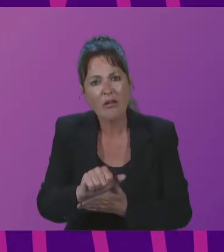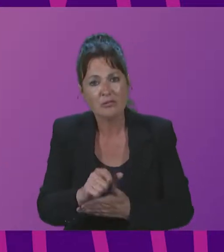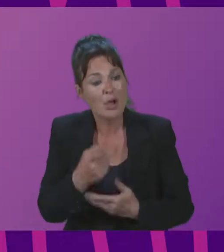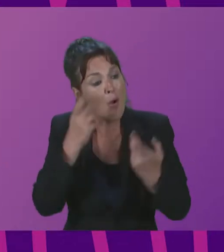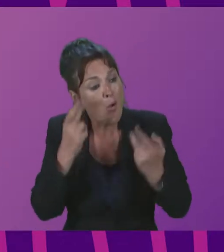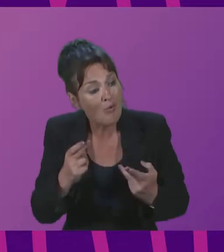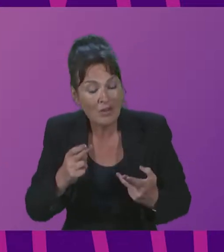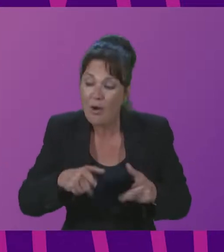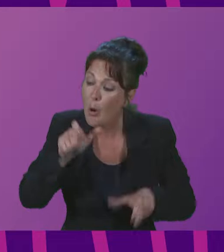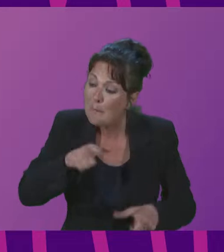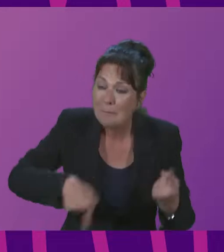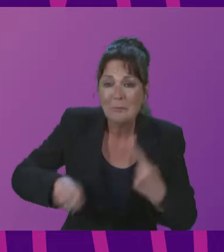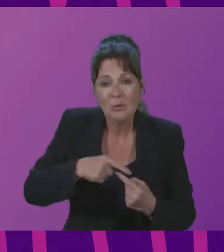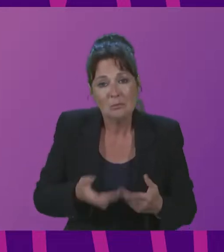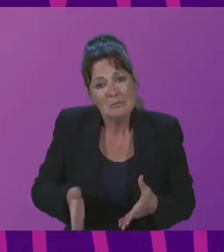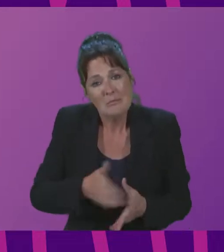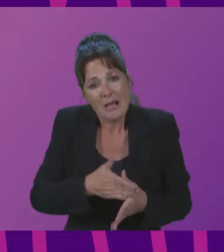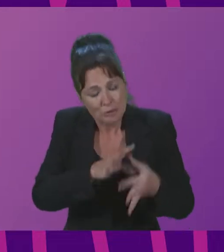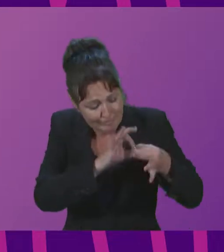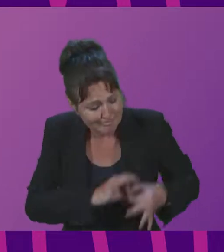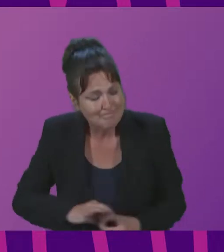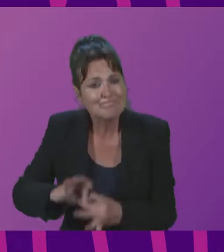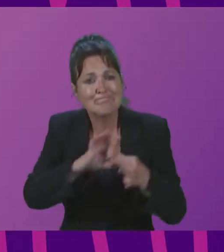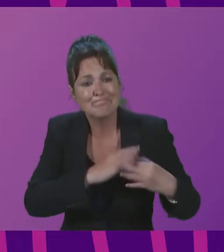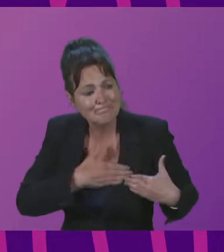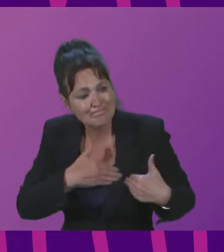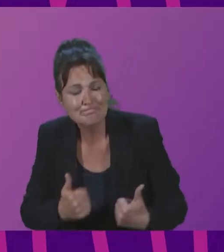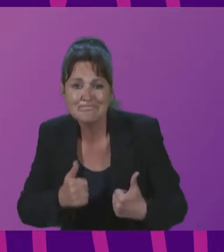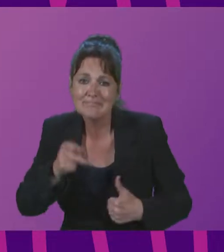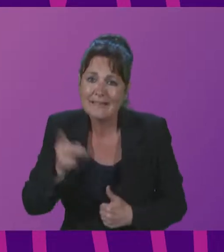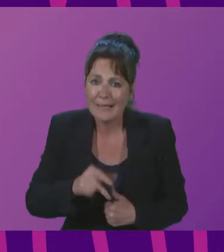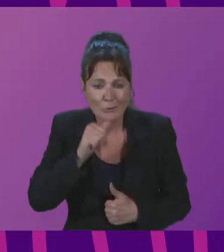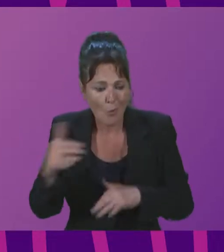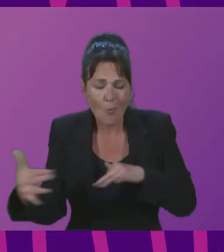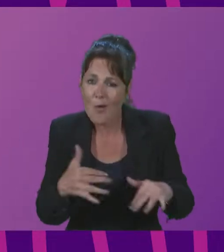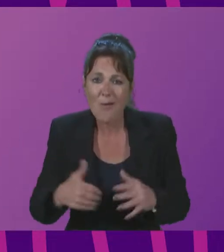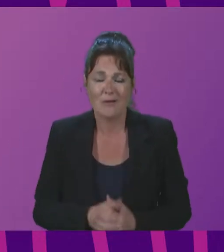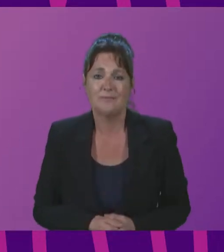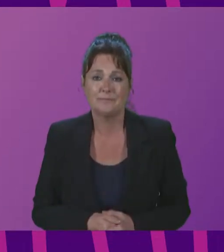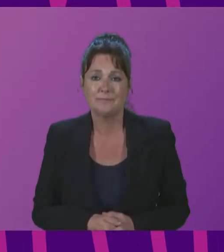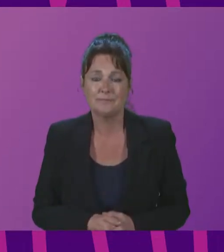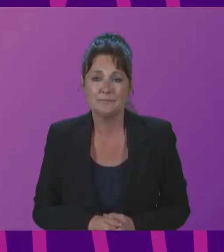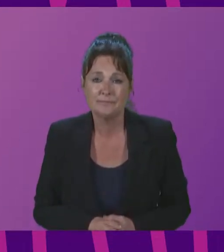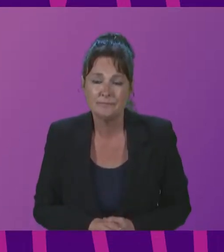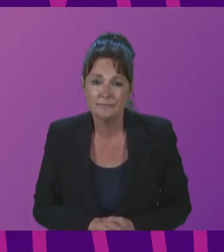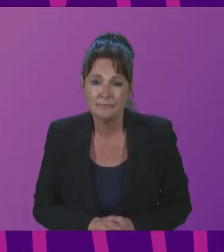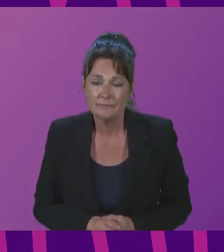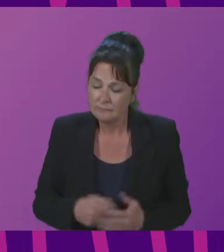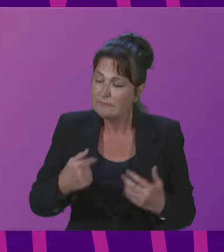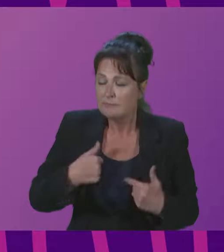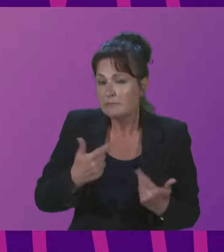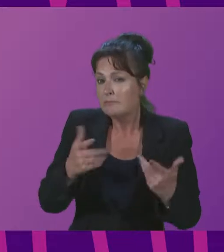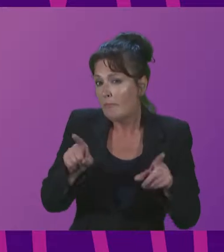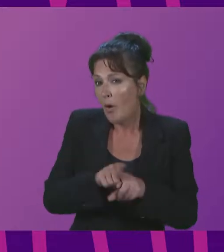In secondary schools, there are also clubs specified for various topics, concerns